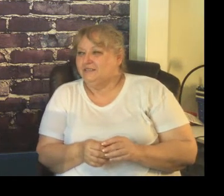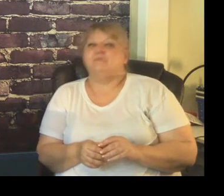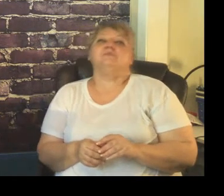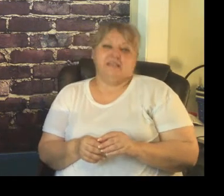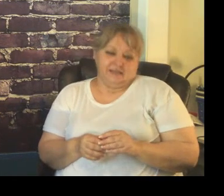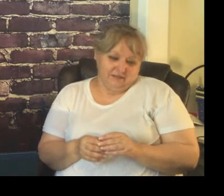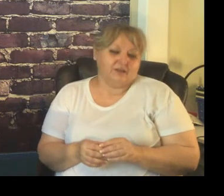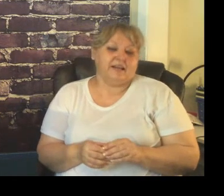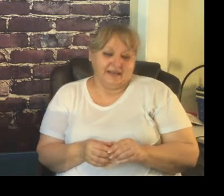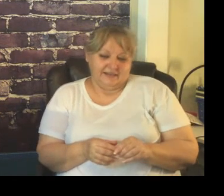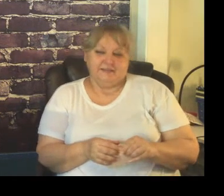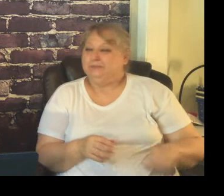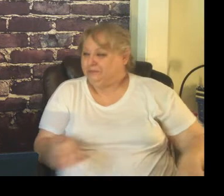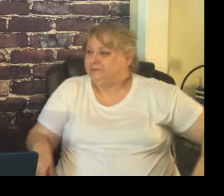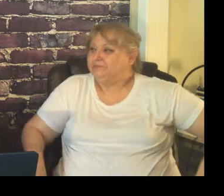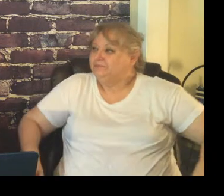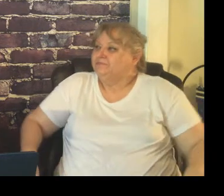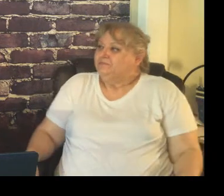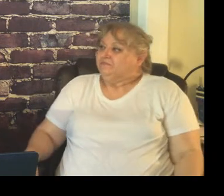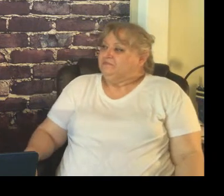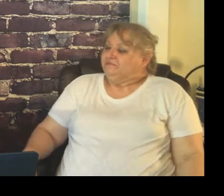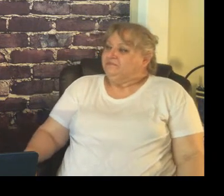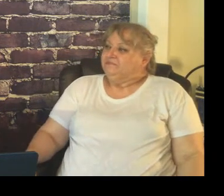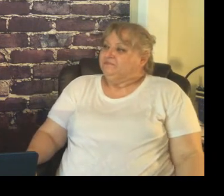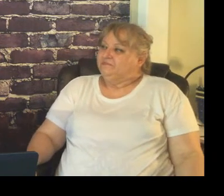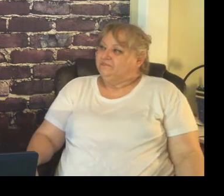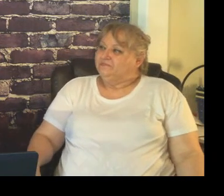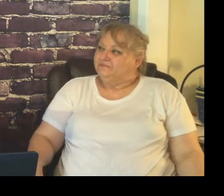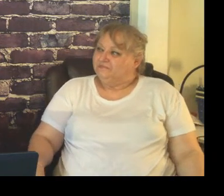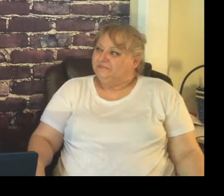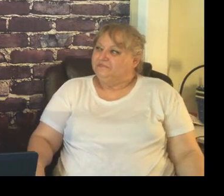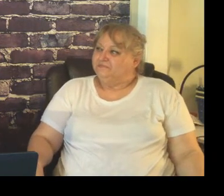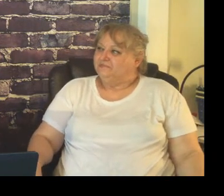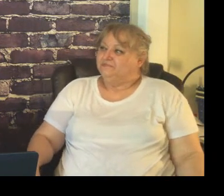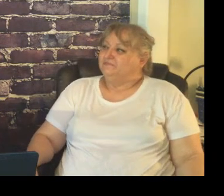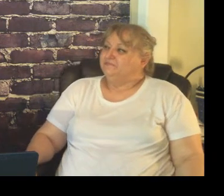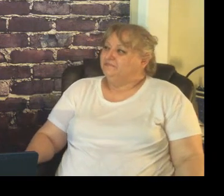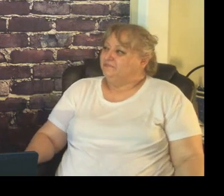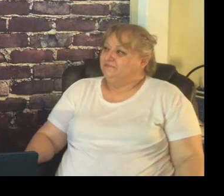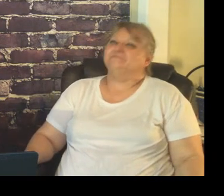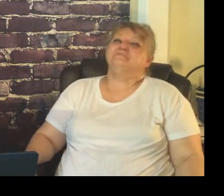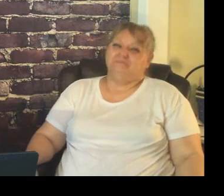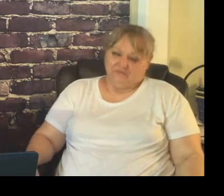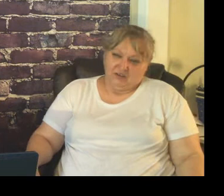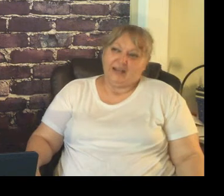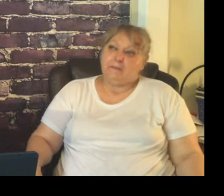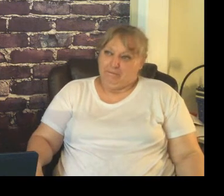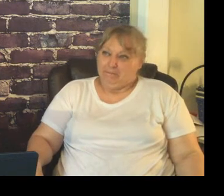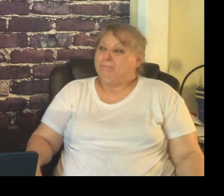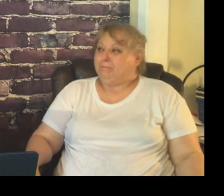yeah okay got it my focus was on how am I going to get from A to B that's it A to B